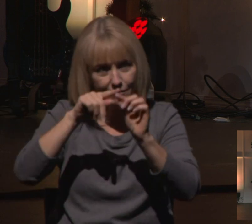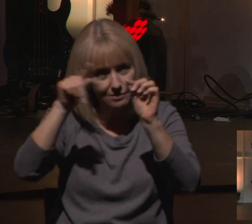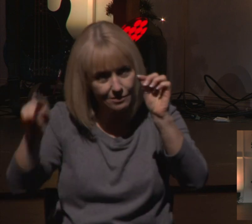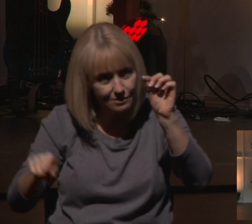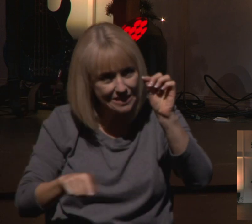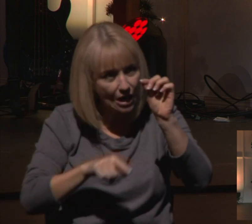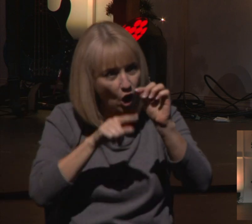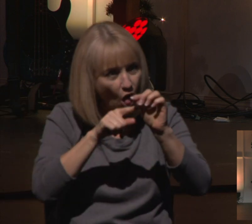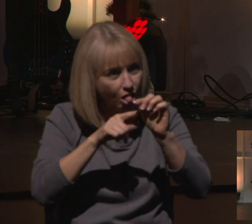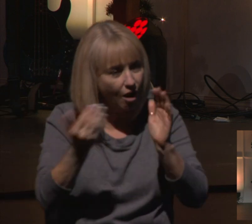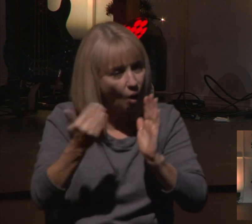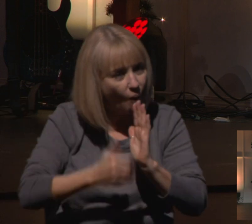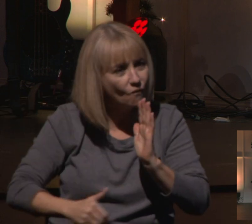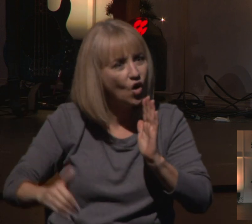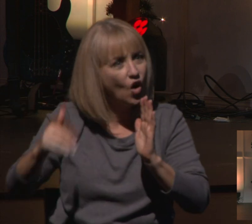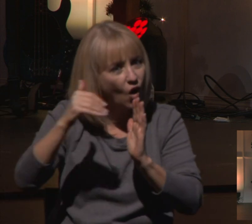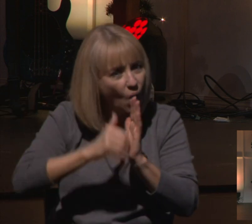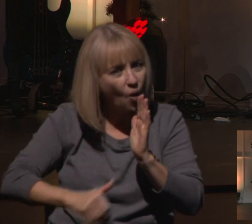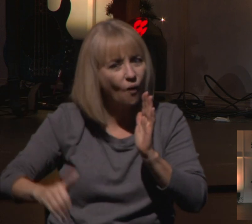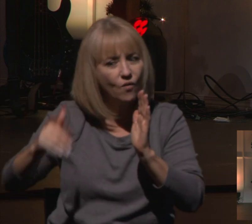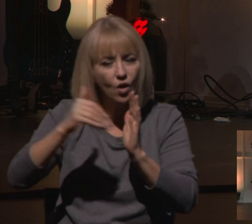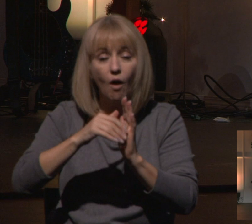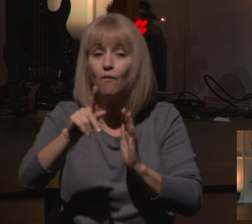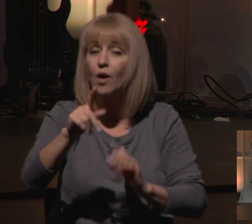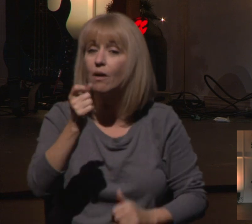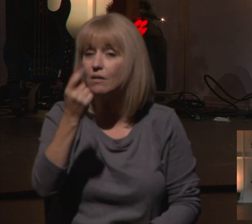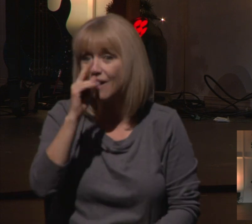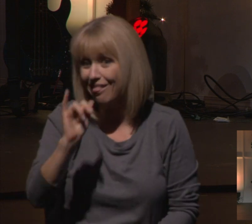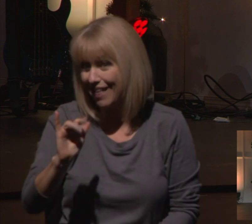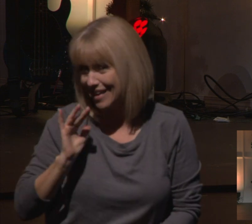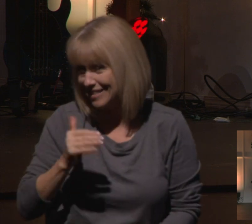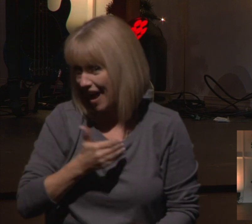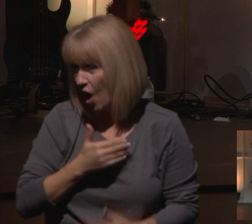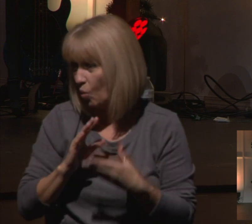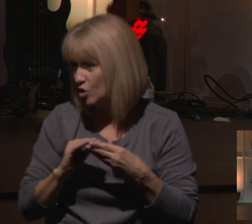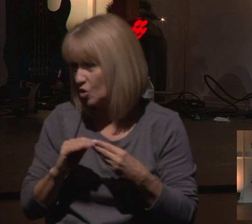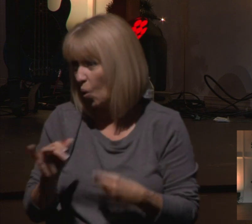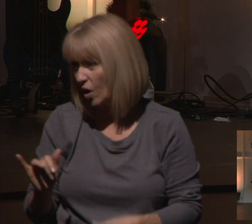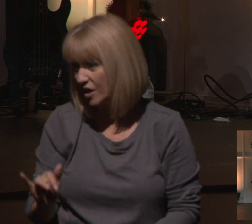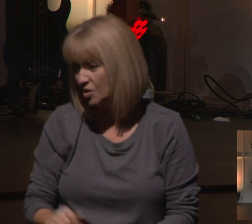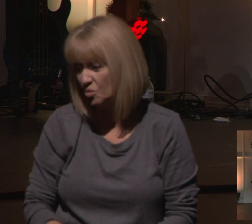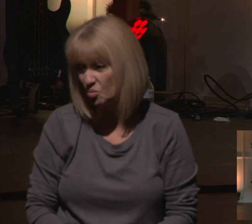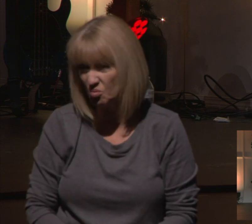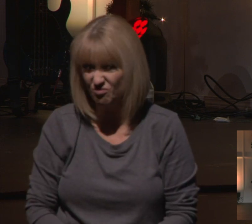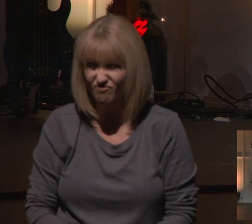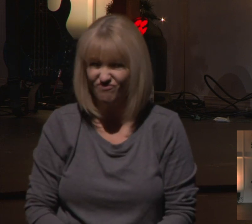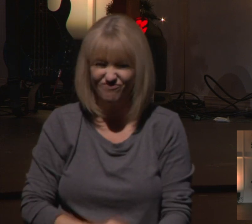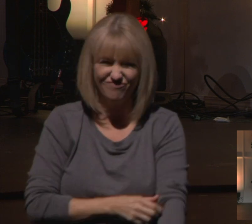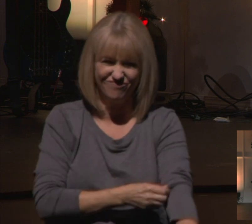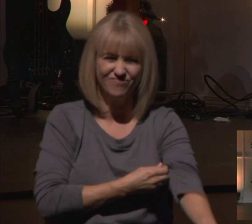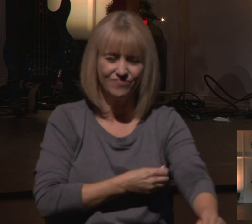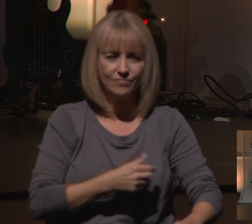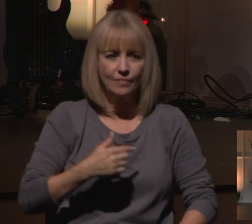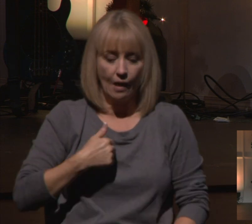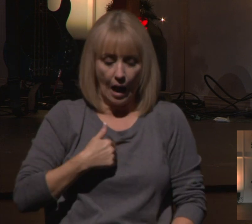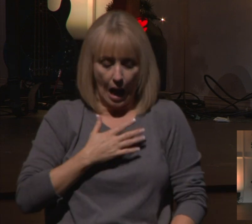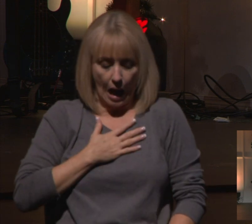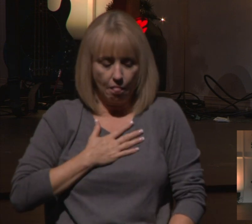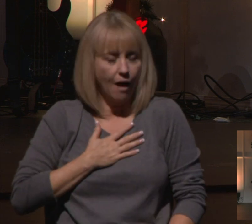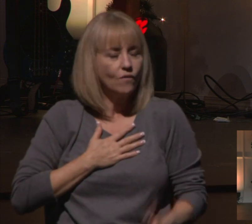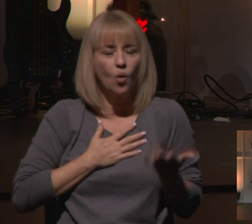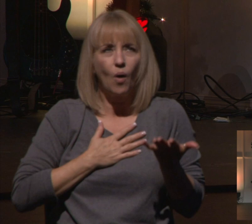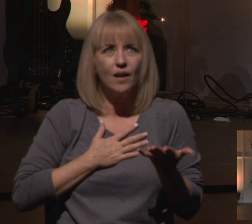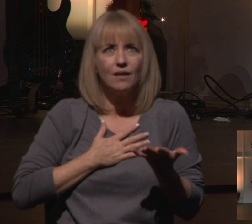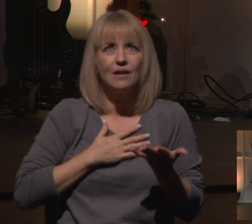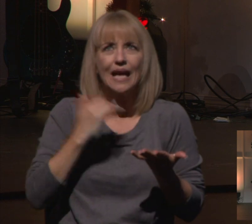honest, it's a little bit of our story as well, but what I love about Israel's story is that prophets show up in the middle